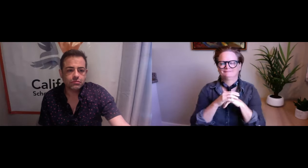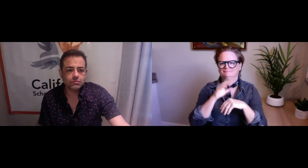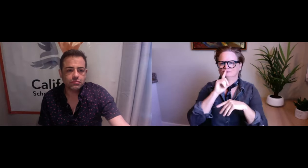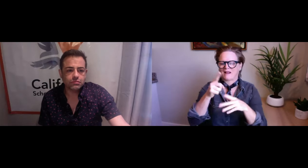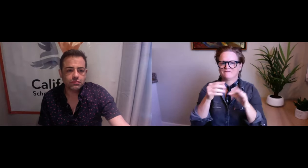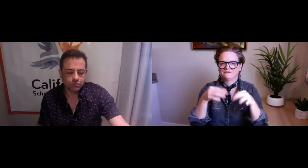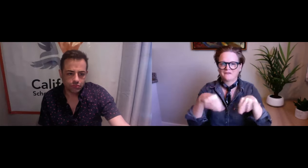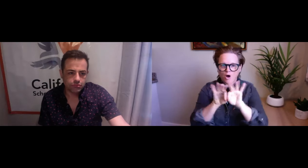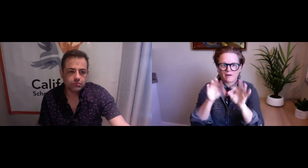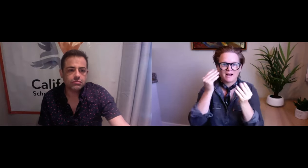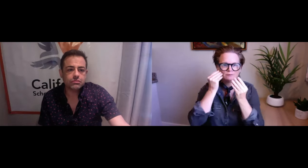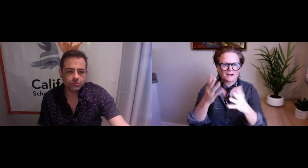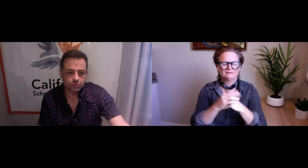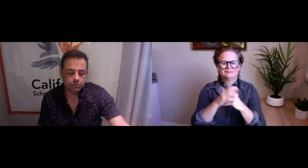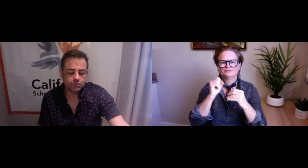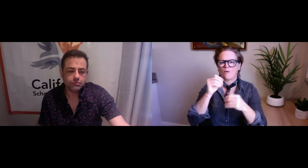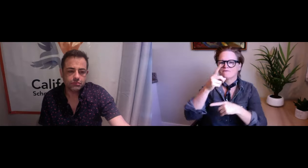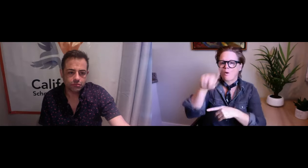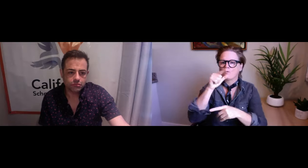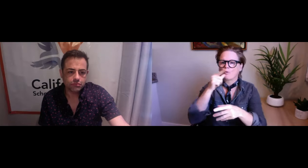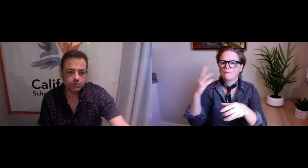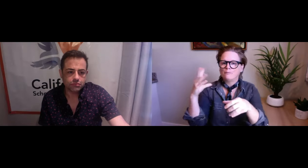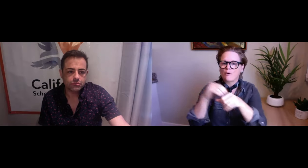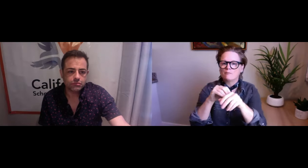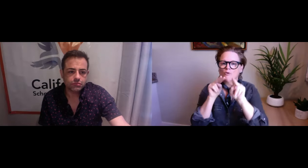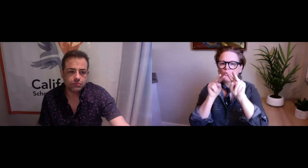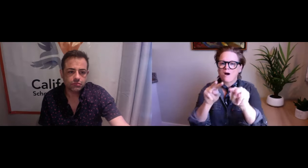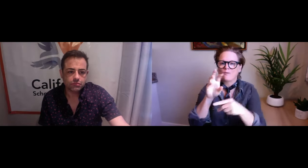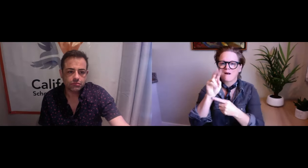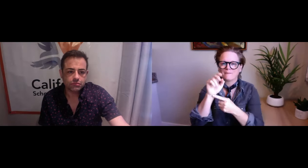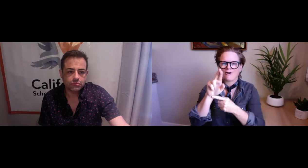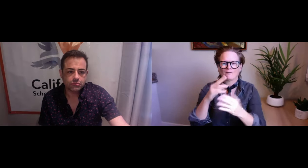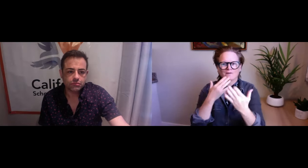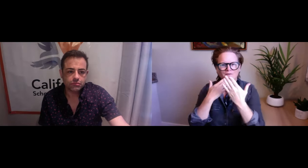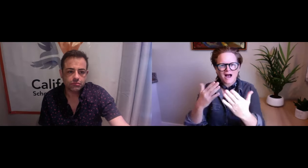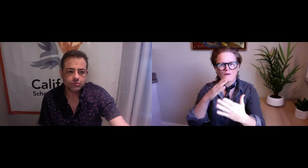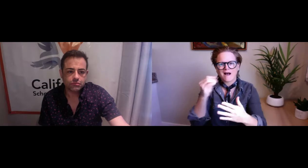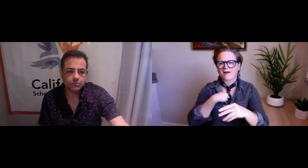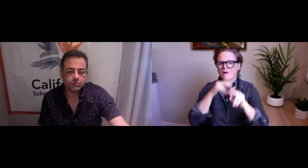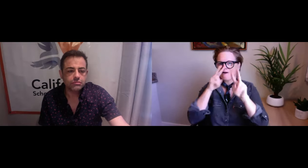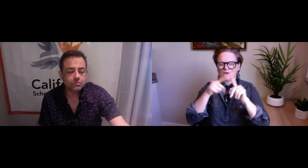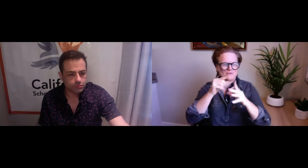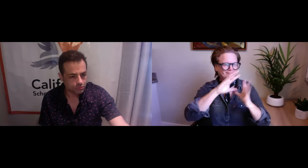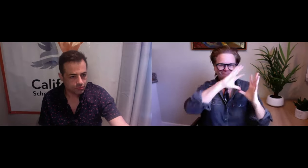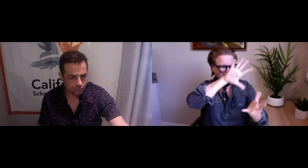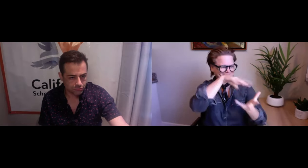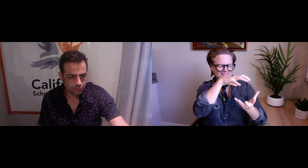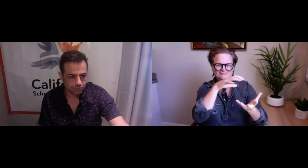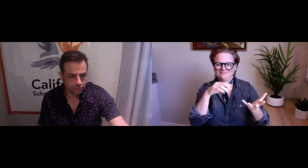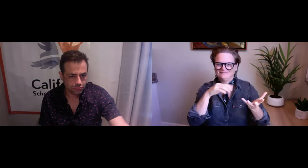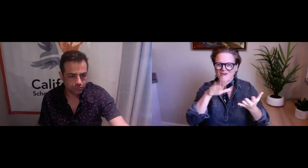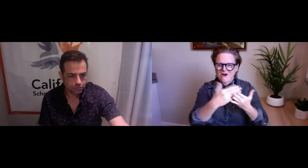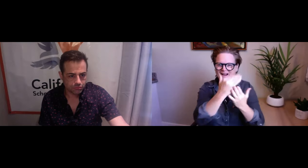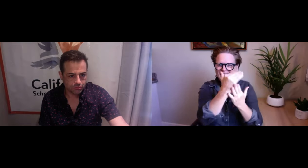again, Dave, thank you so much for your time. It's such a really valuable information. And I look forward to your